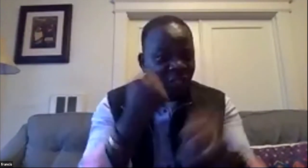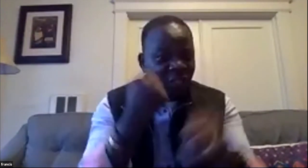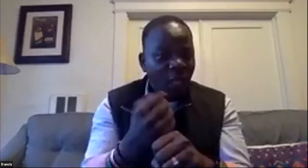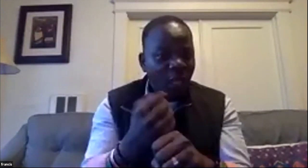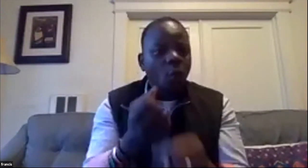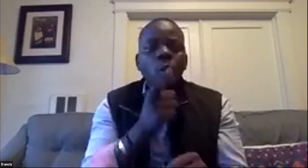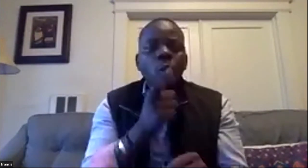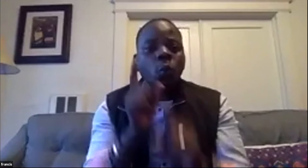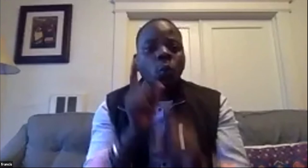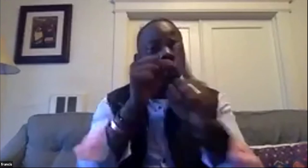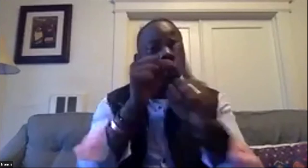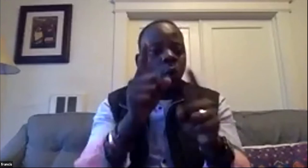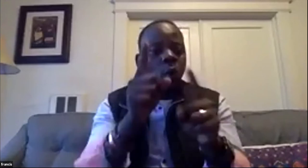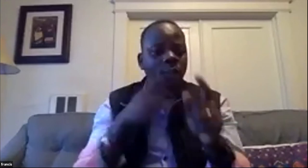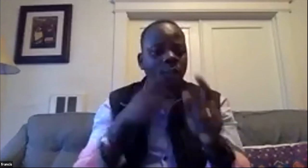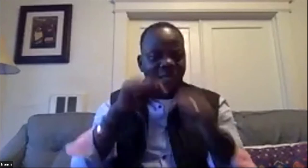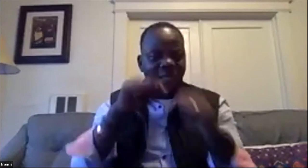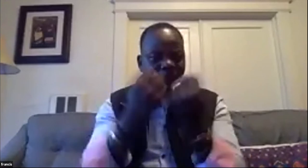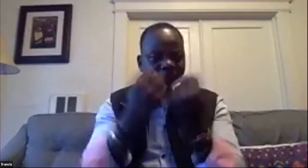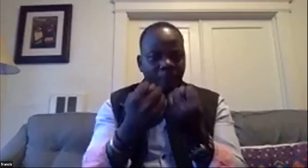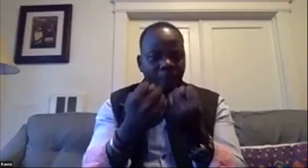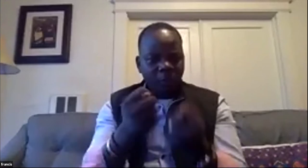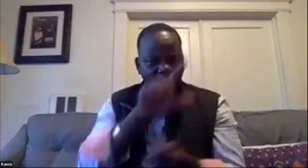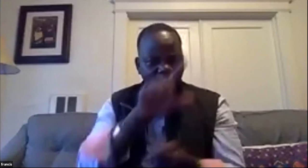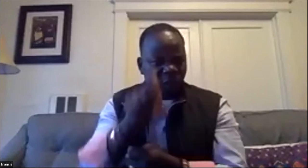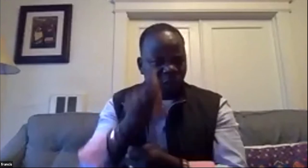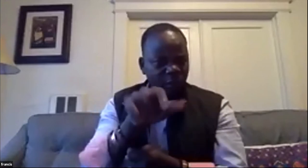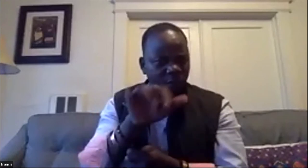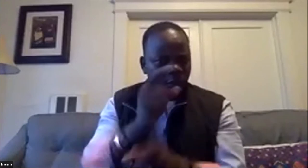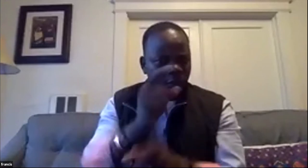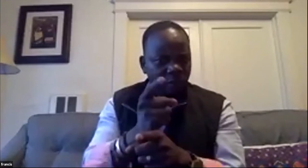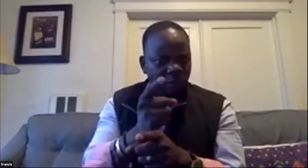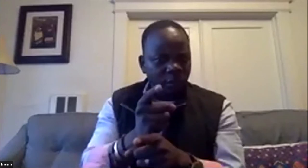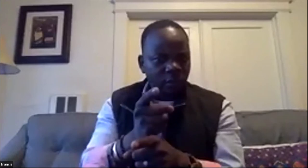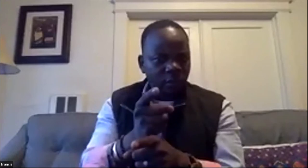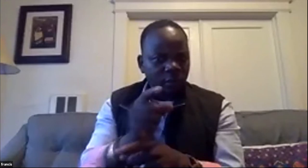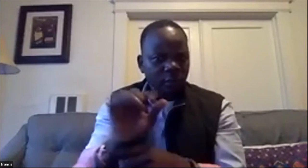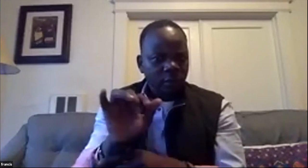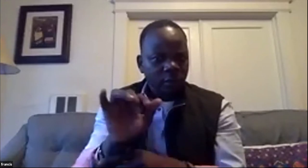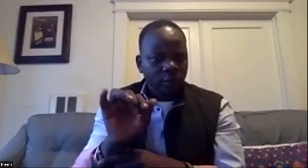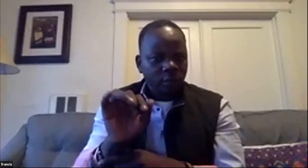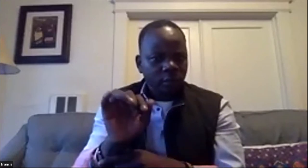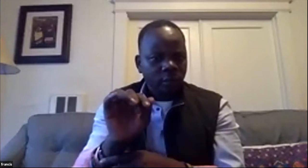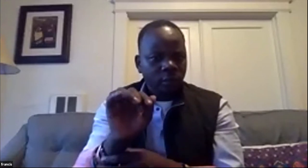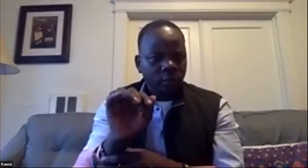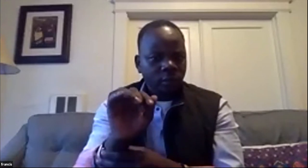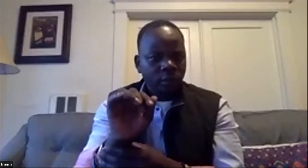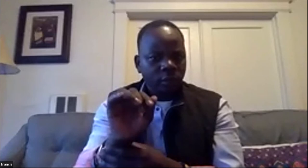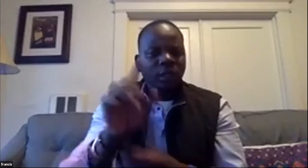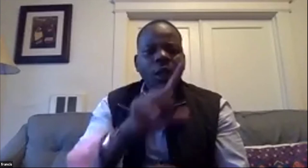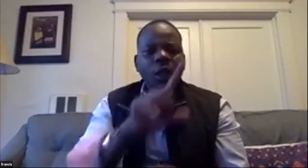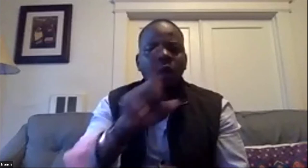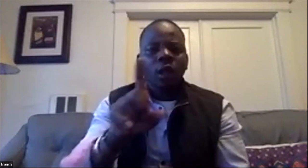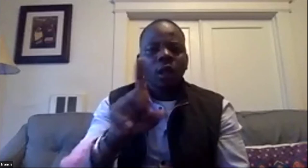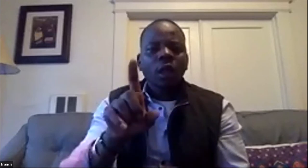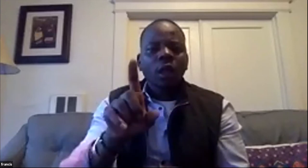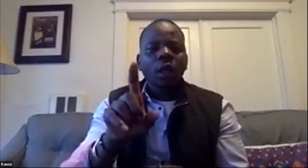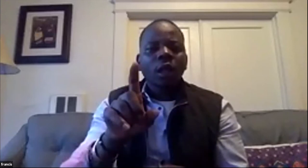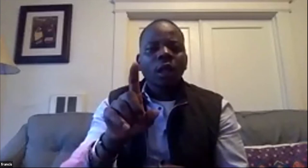you might have better for the first year oh go ahead cheers how many people you have on your team